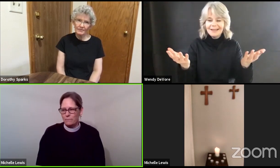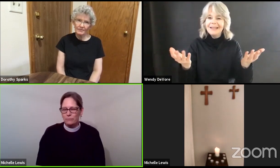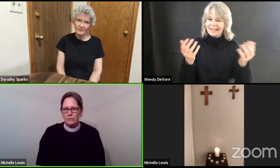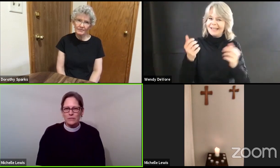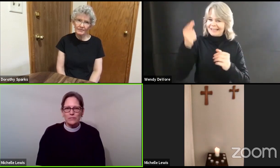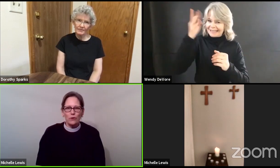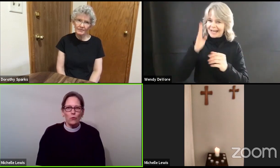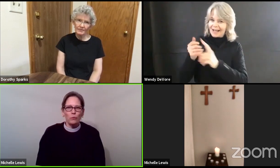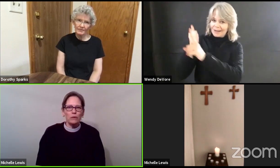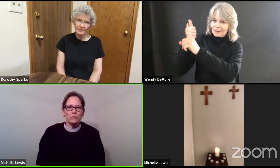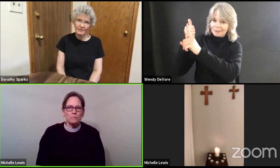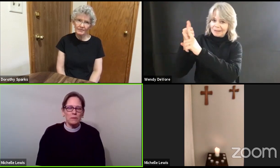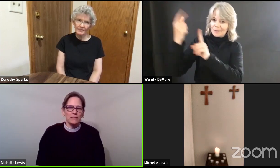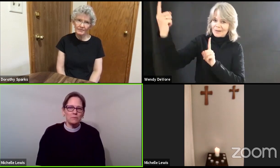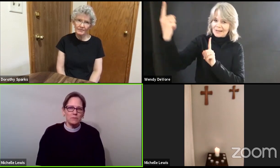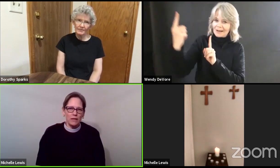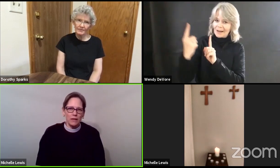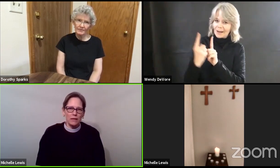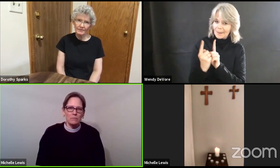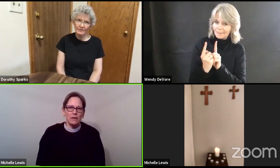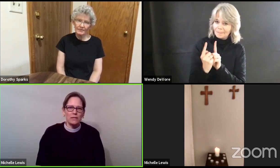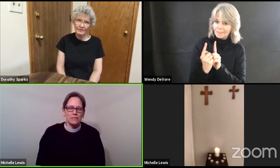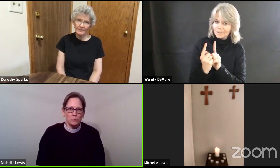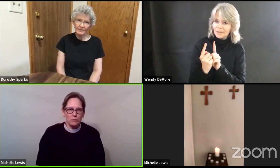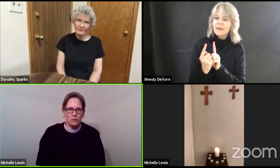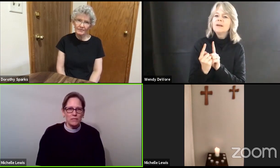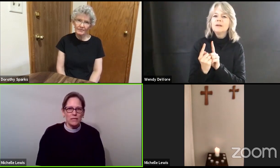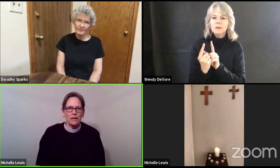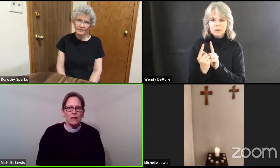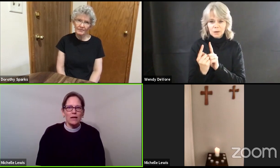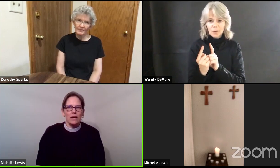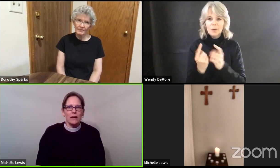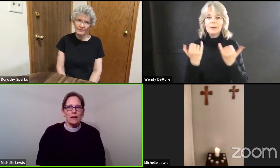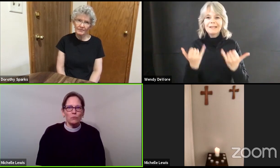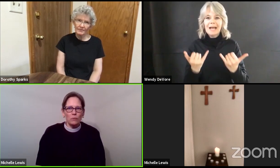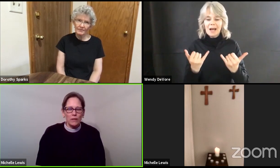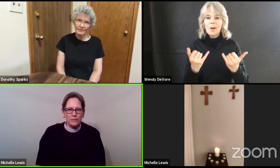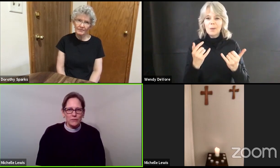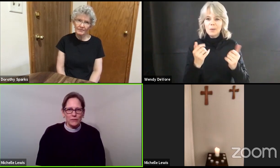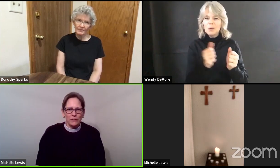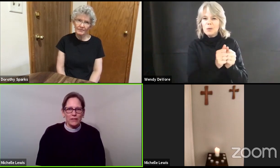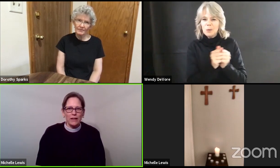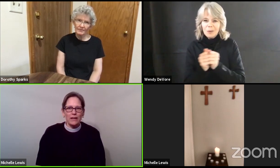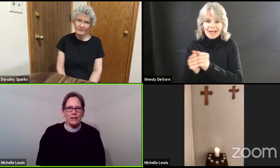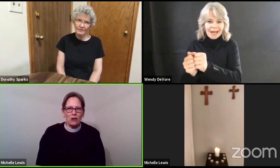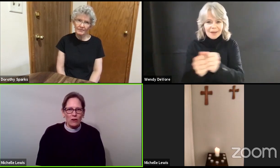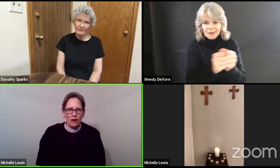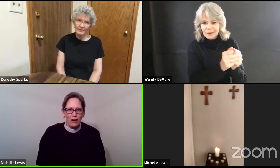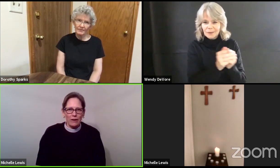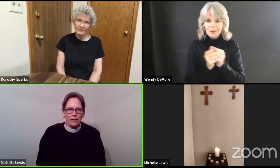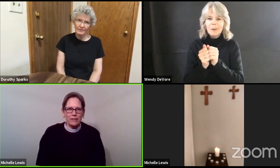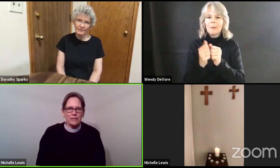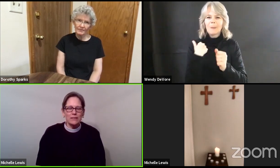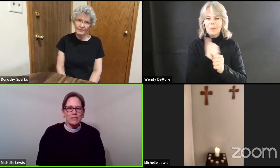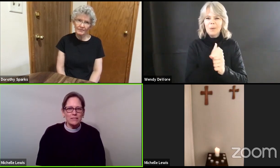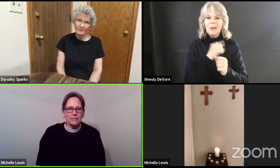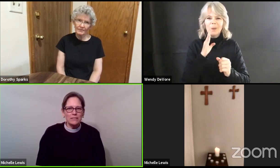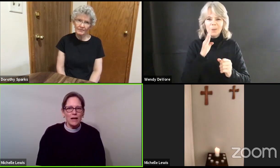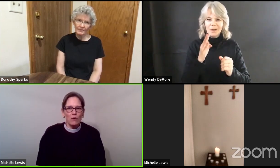So we will spend some time as a community in wonder and awe that this is how